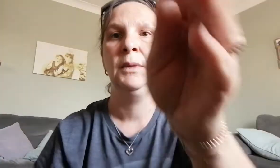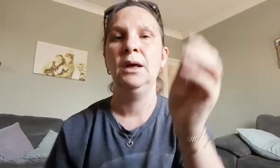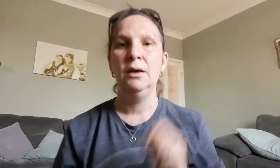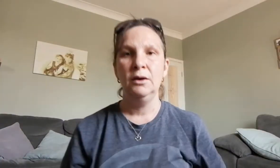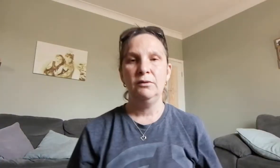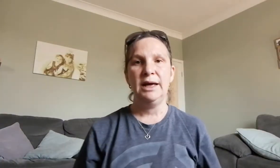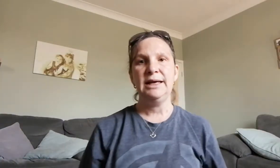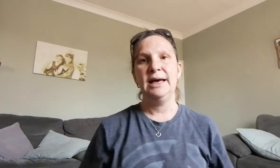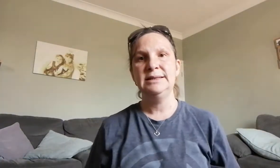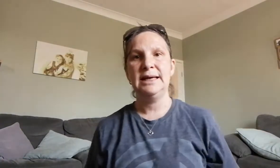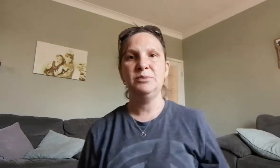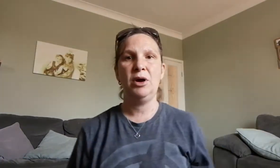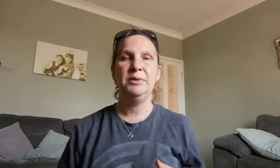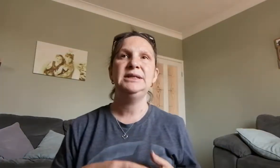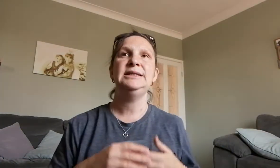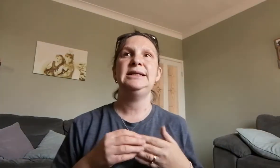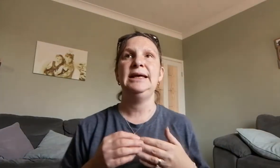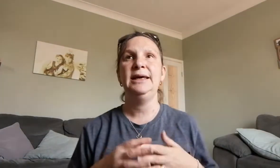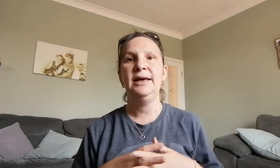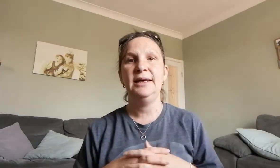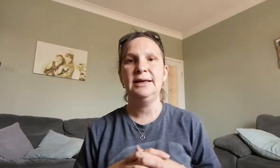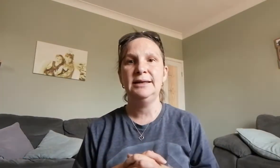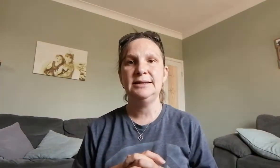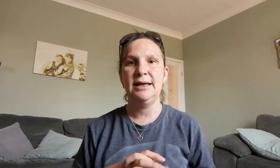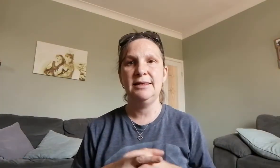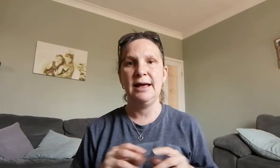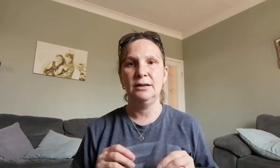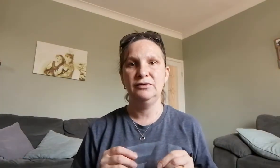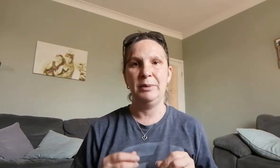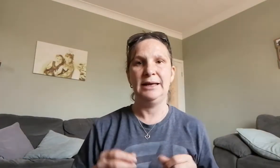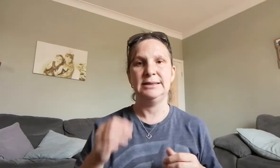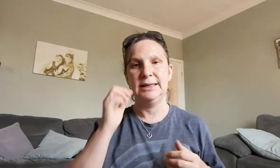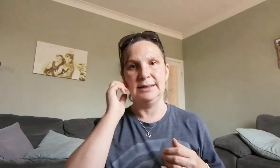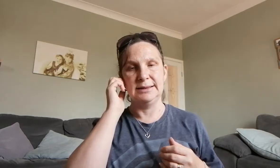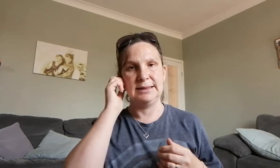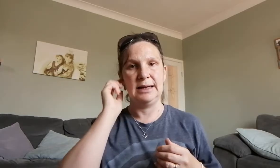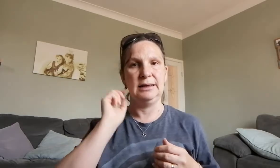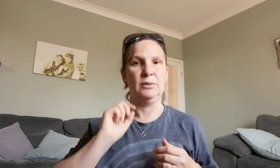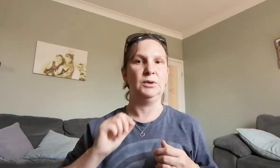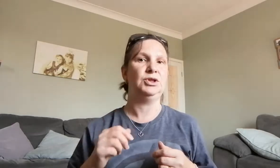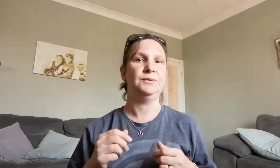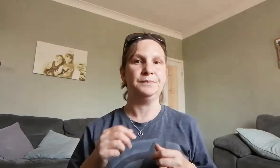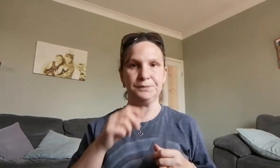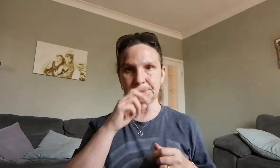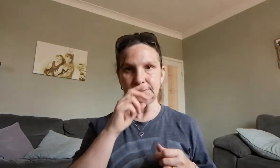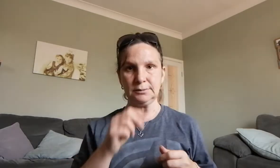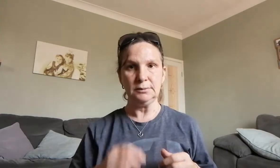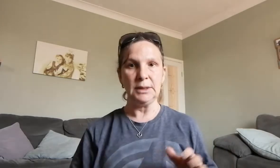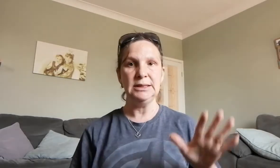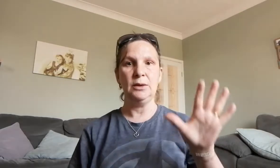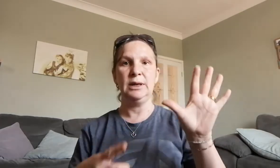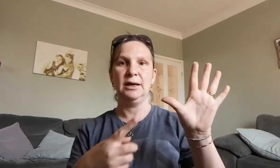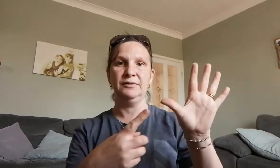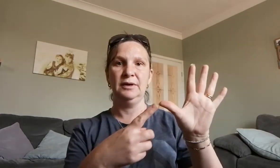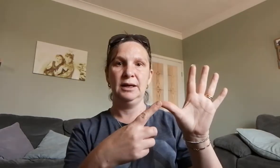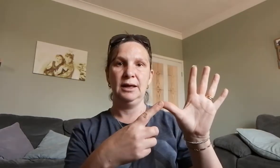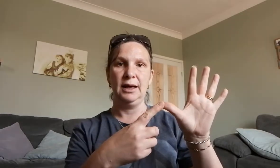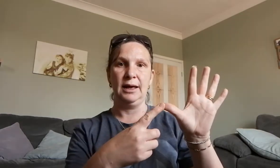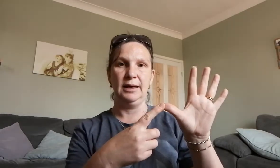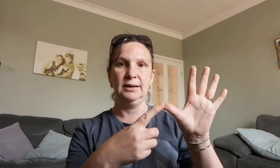Right guys, as promised, here is the alphabet in sign language. So we have...